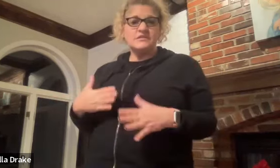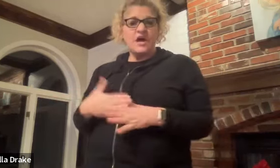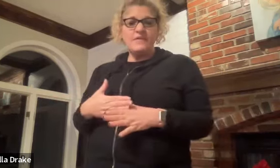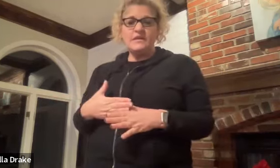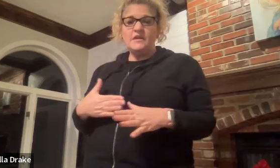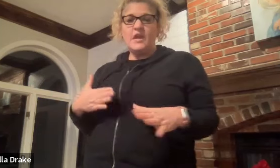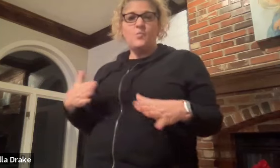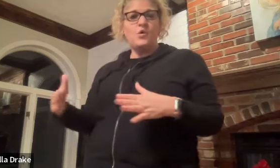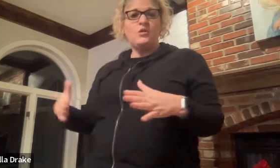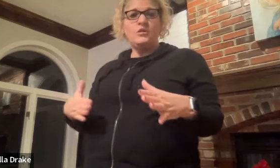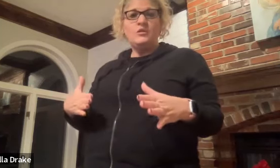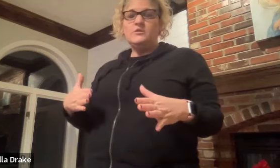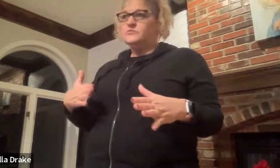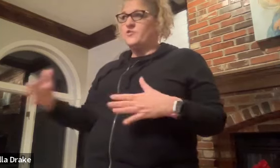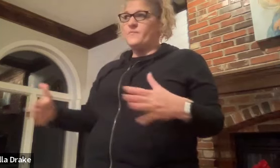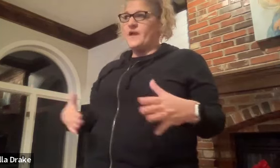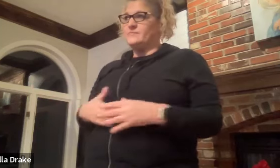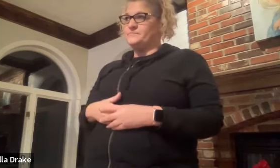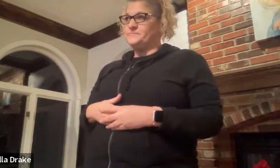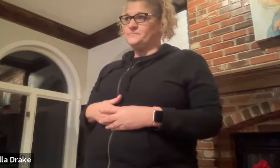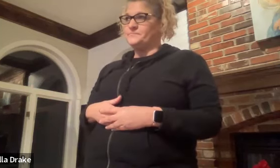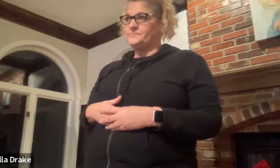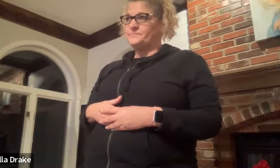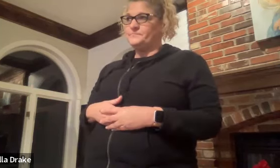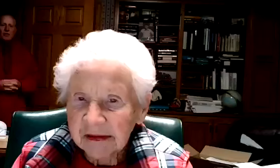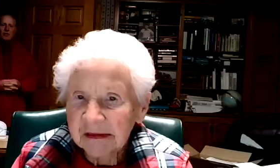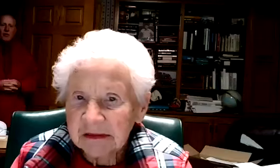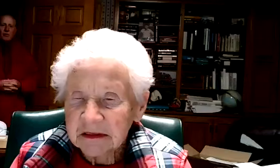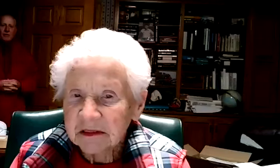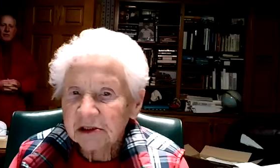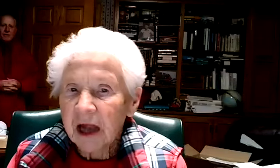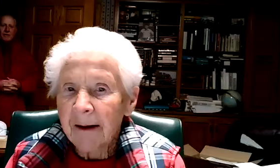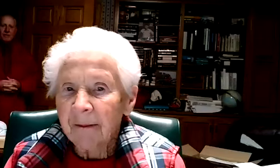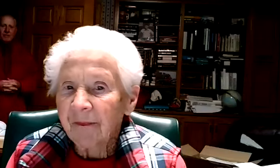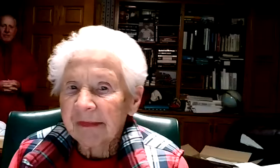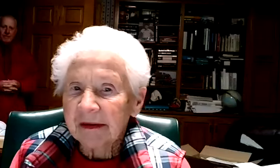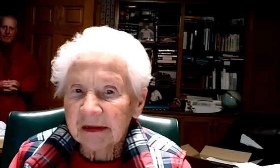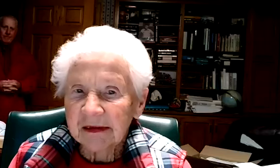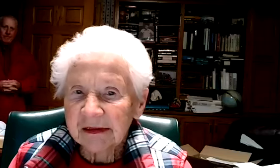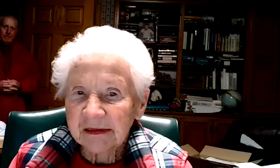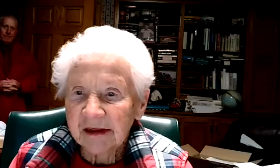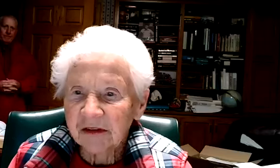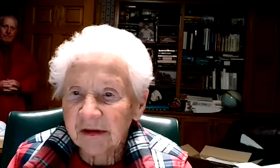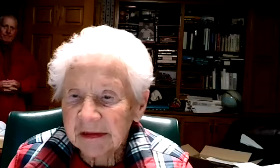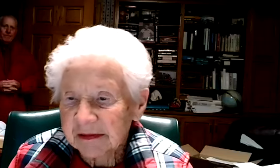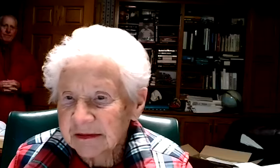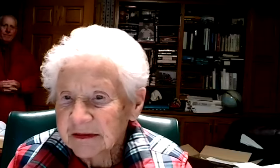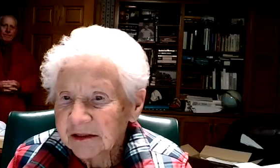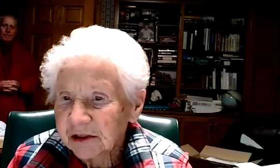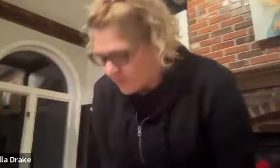stop me and we'll go from there just talk when you want to say something sounds good say that one